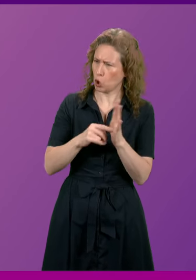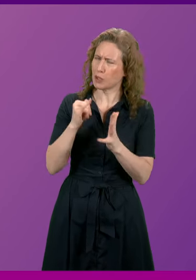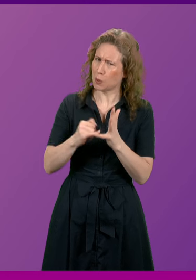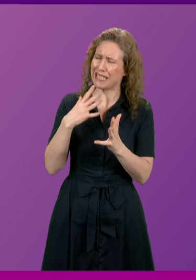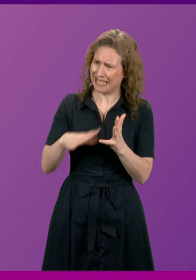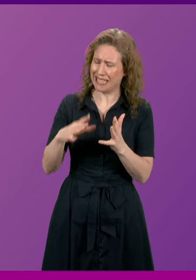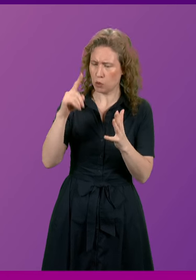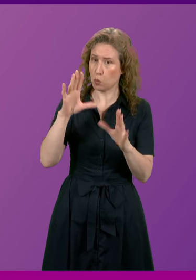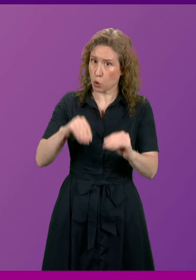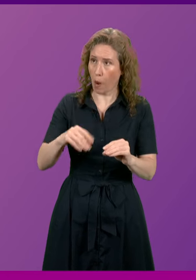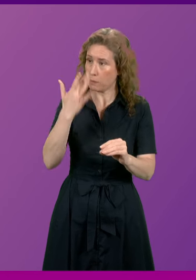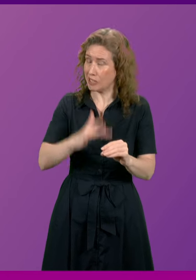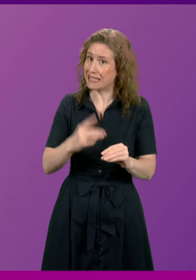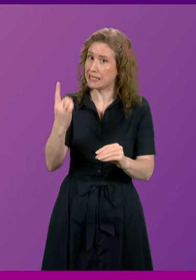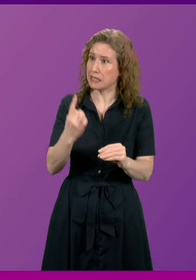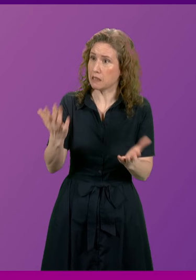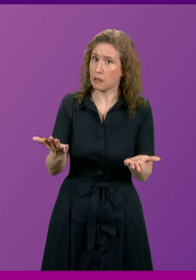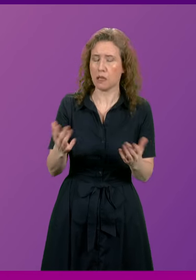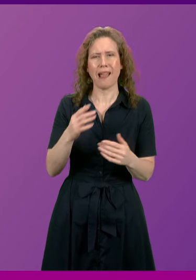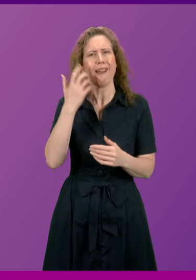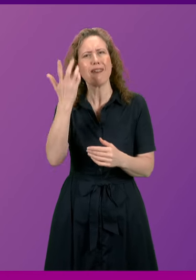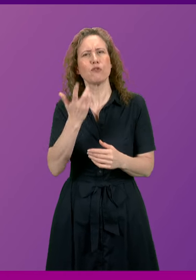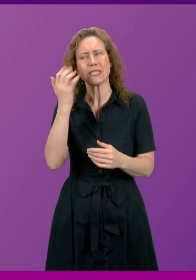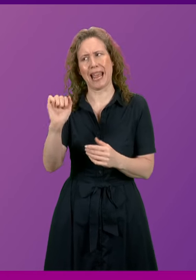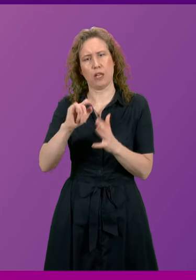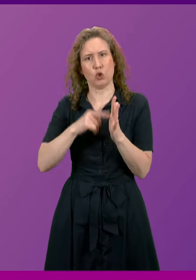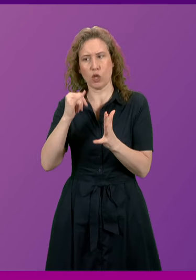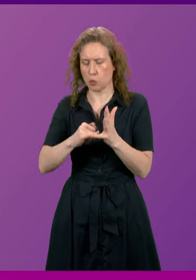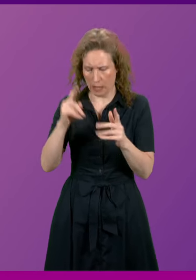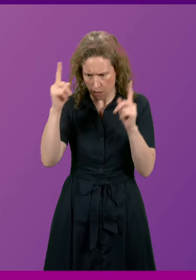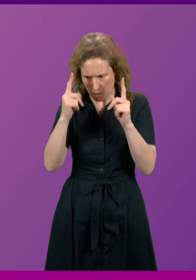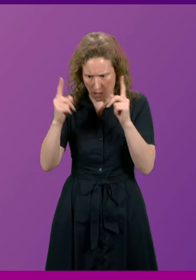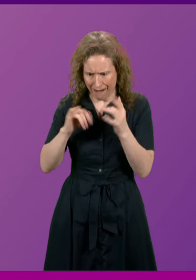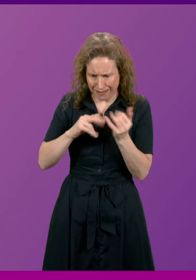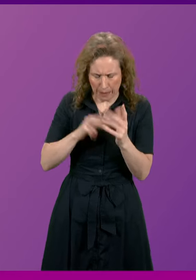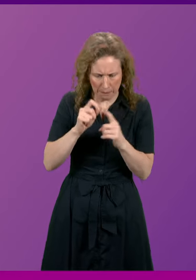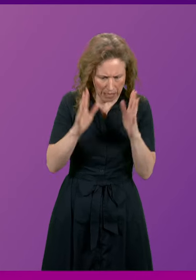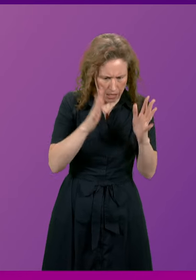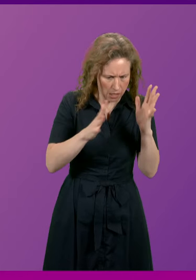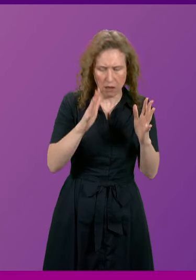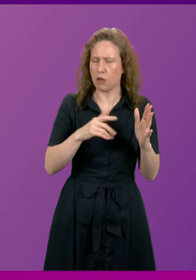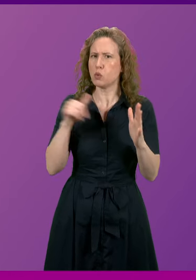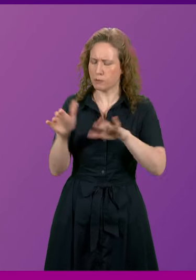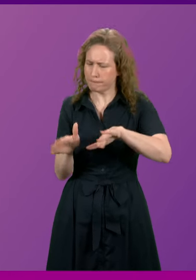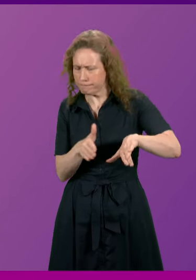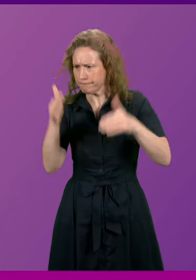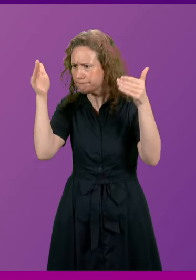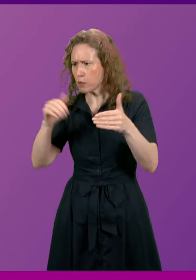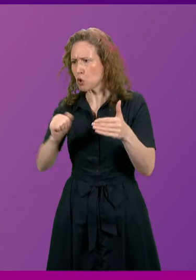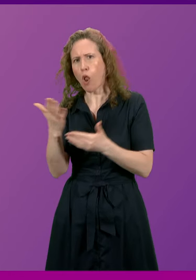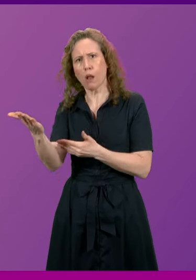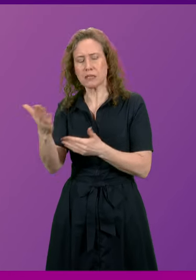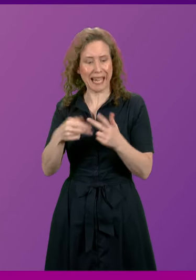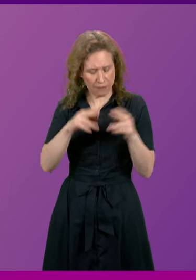to get his head out of the sand because every day John Swinney spends putting the SNP before Scotland has consequences for our